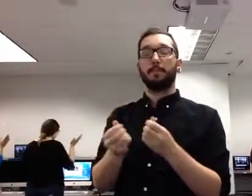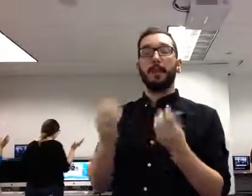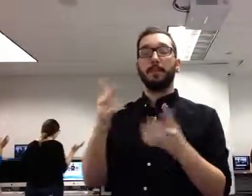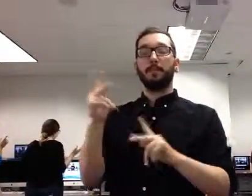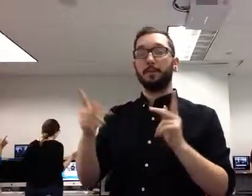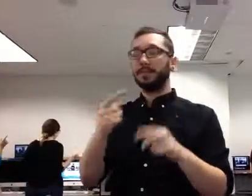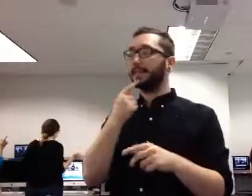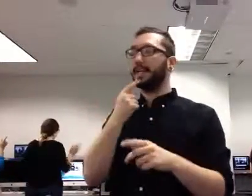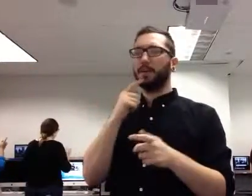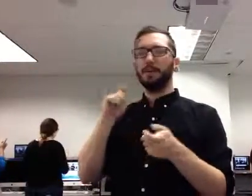little bit.